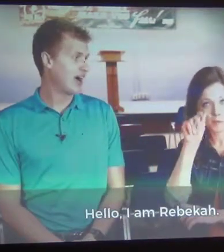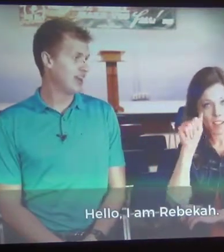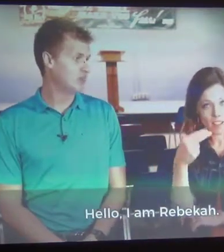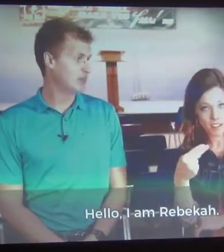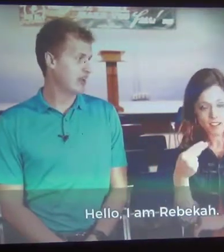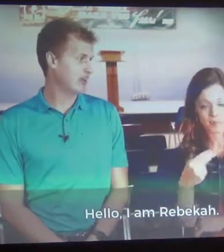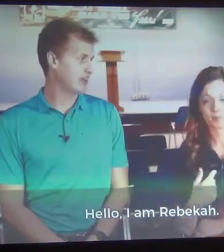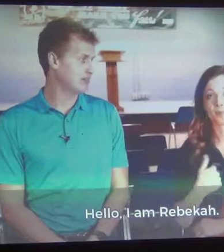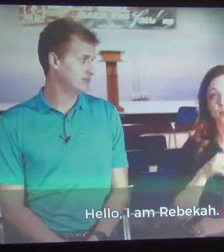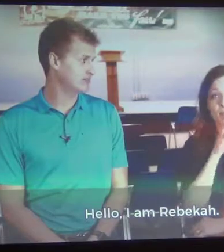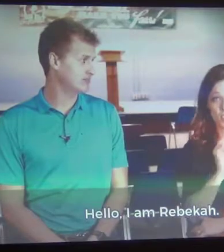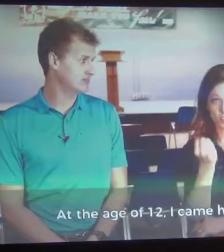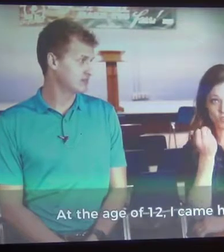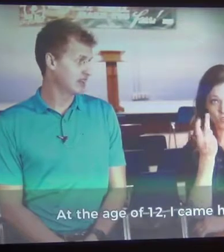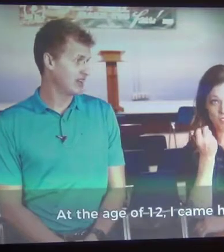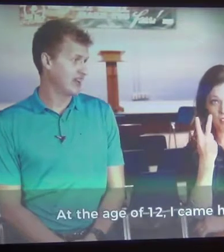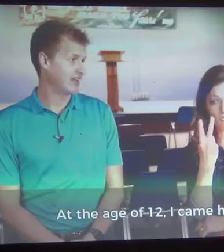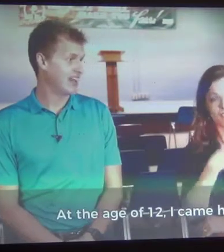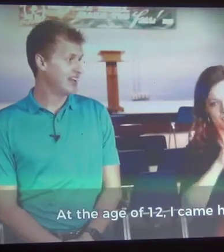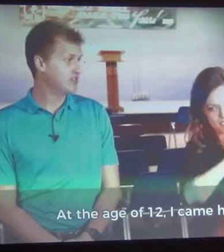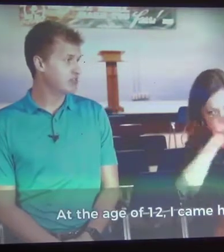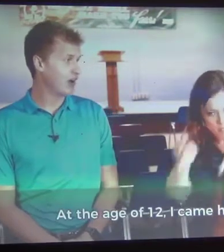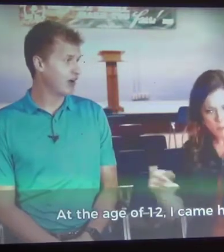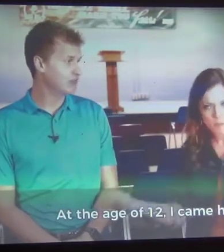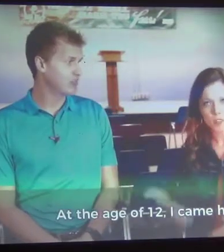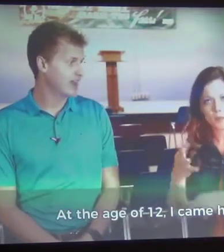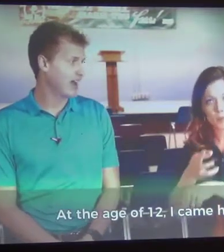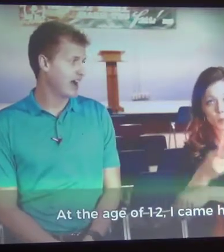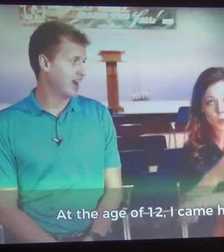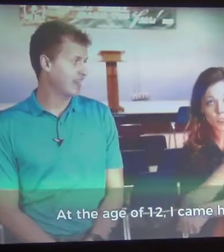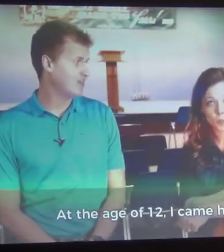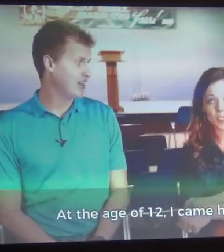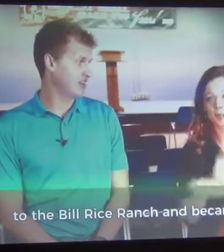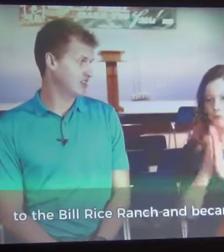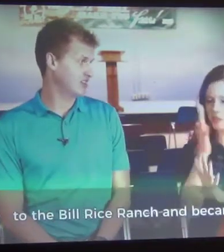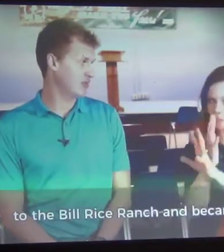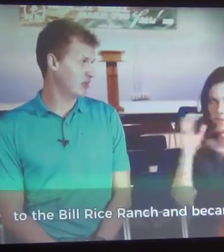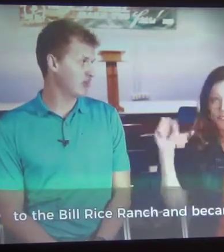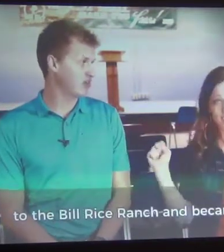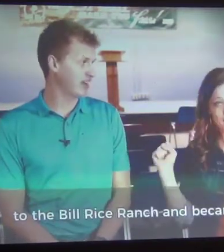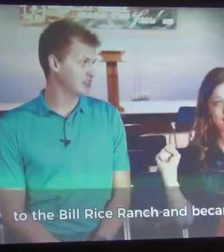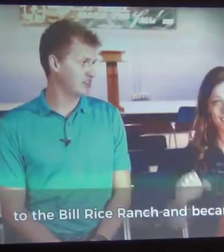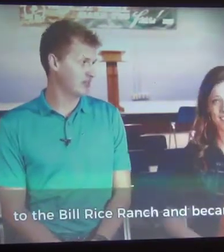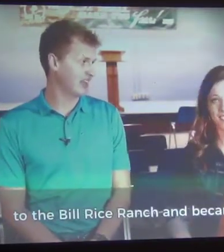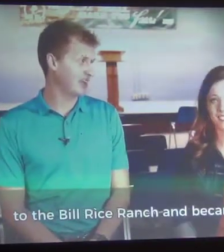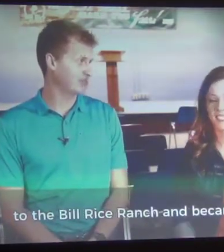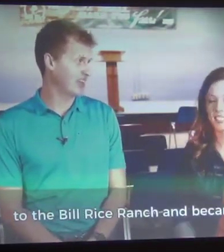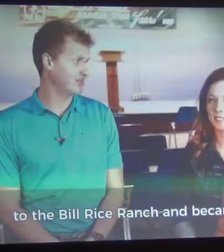I am Rebecca. At the age of 12, I came here to the Bill Rice Ranch and became saved.